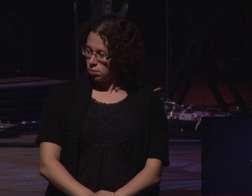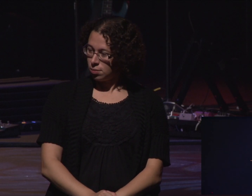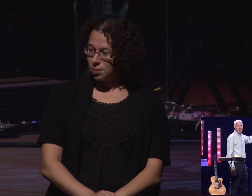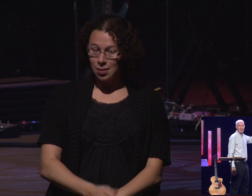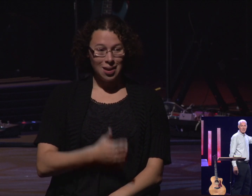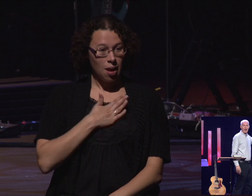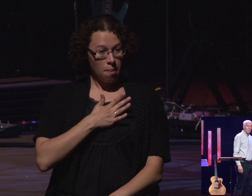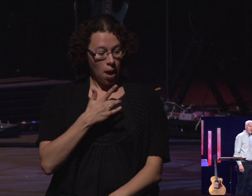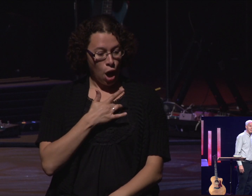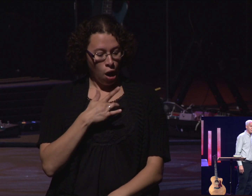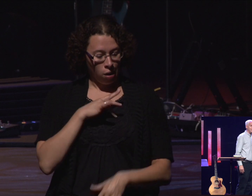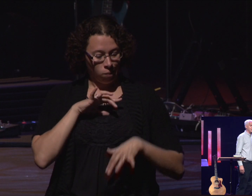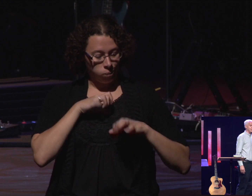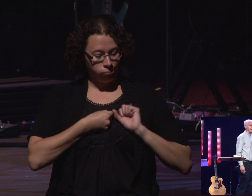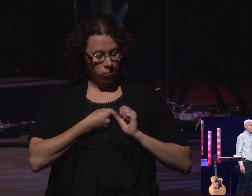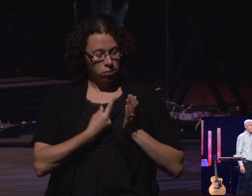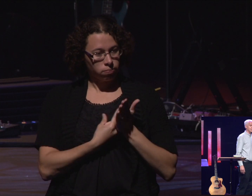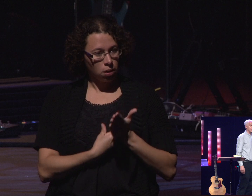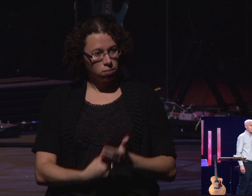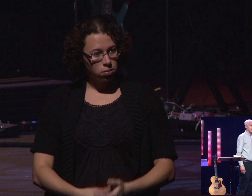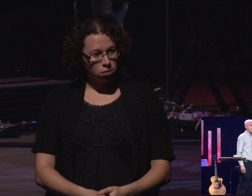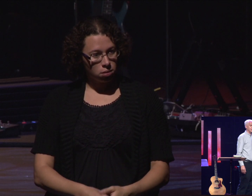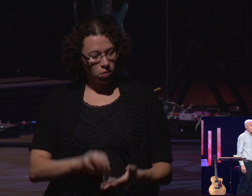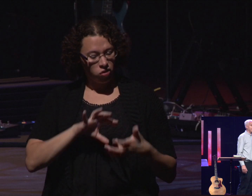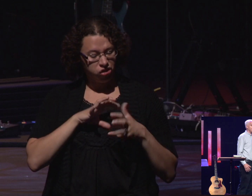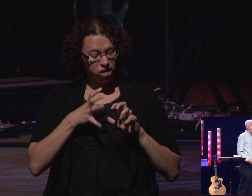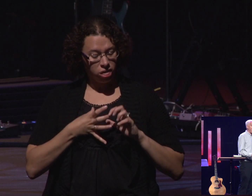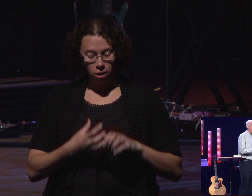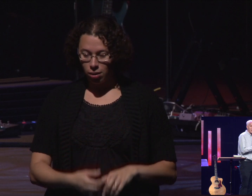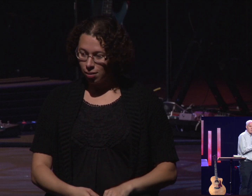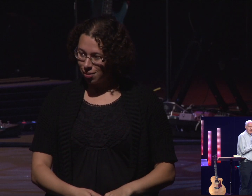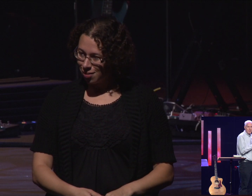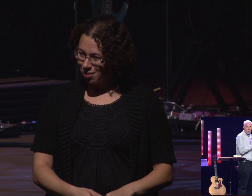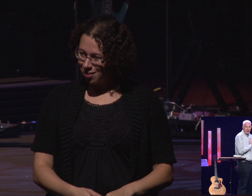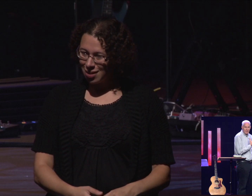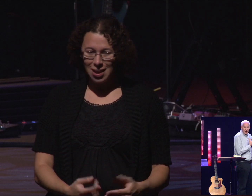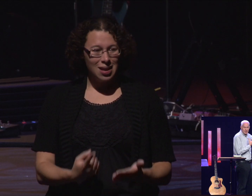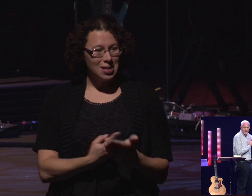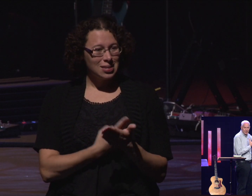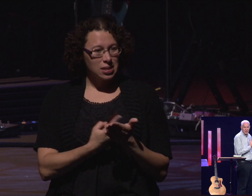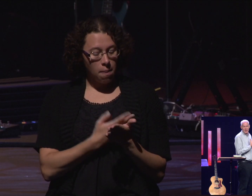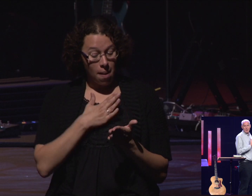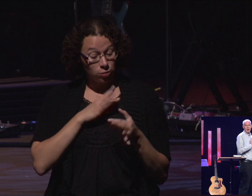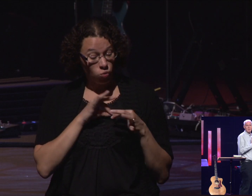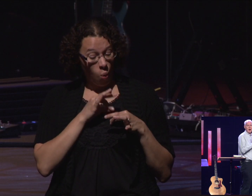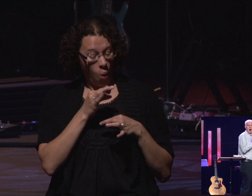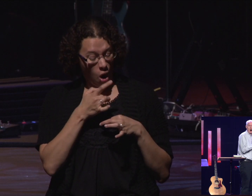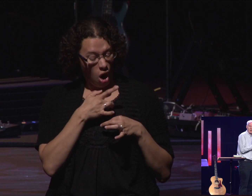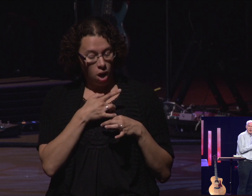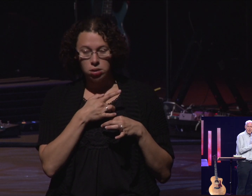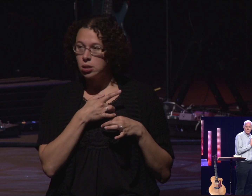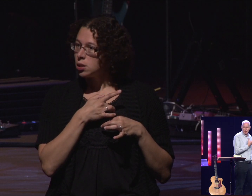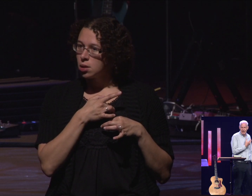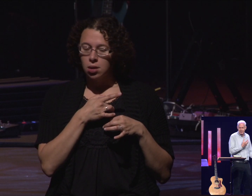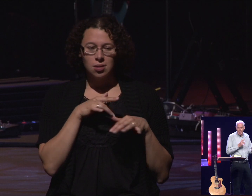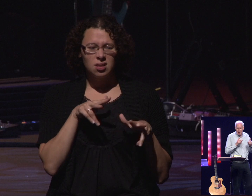Because my heart is all messed up sometimes. Sometimes my heart is being very, very selfish. Sometimes my heart is all screwed up. And he